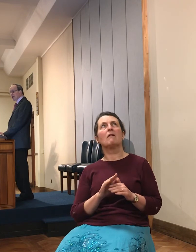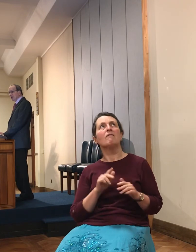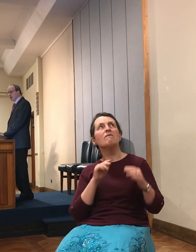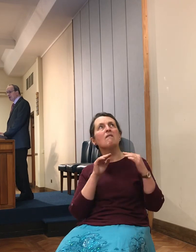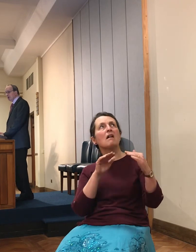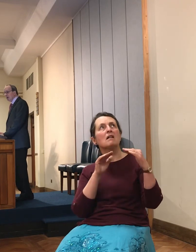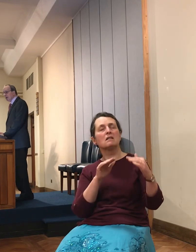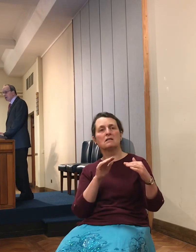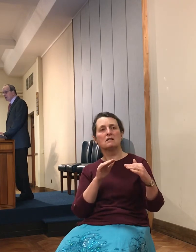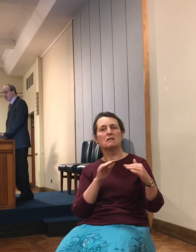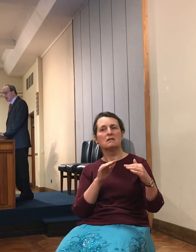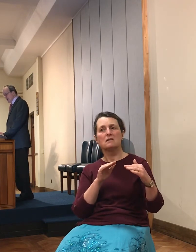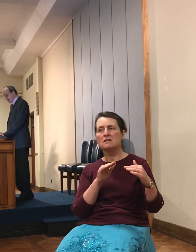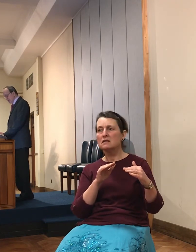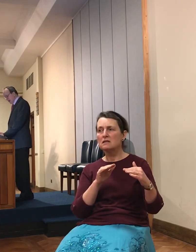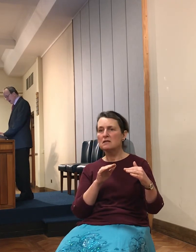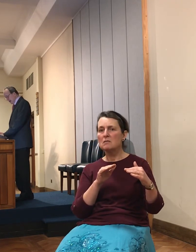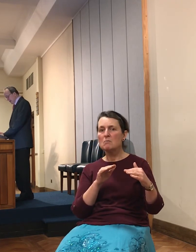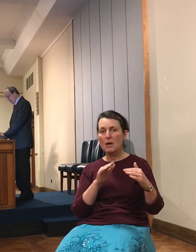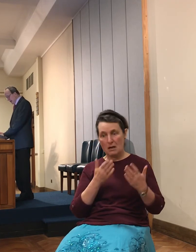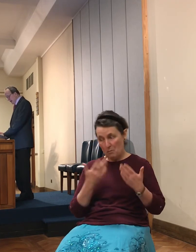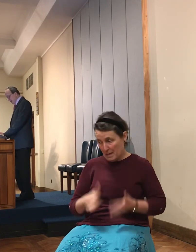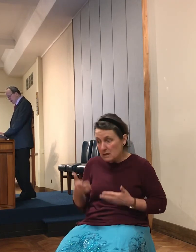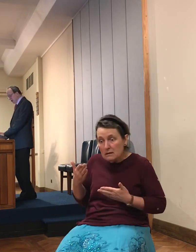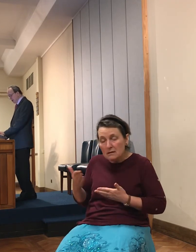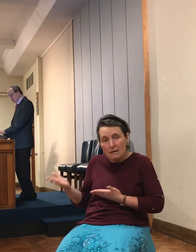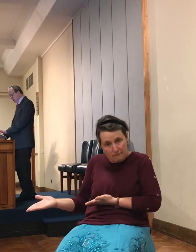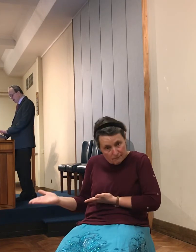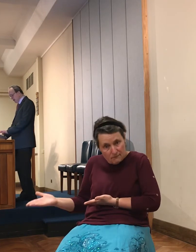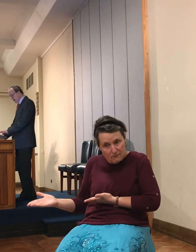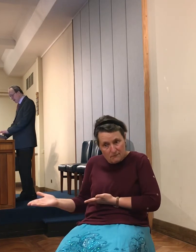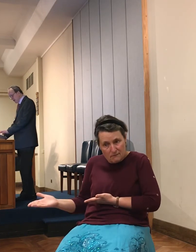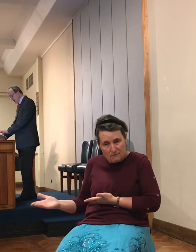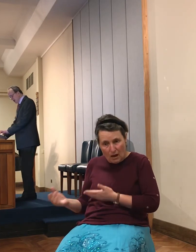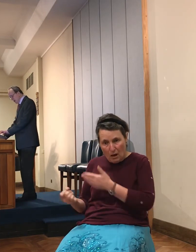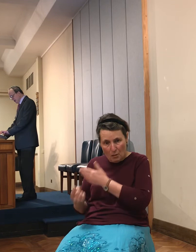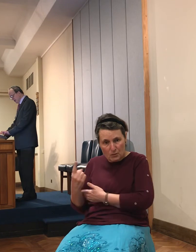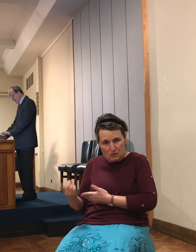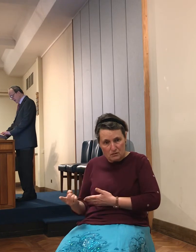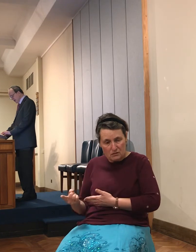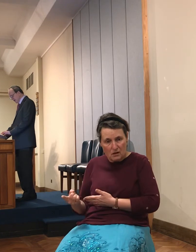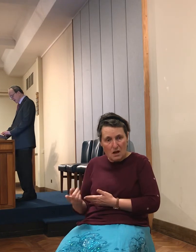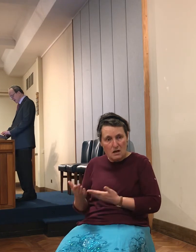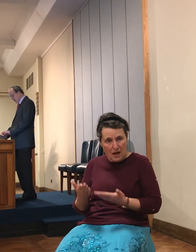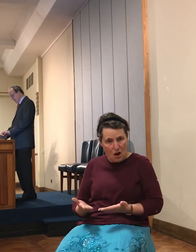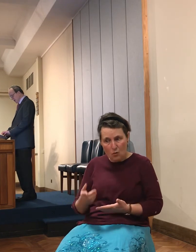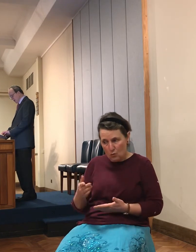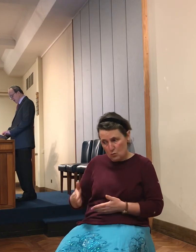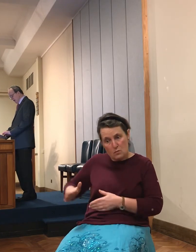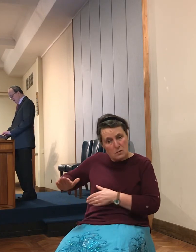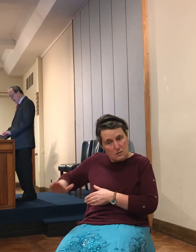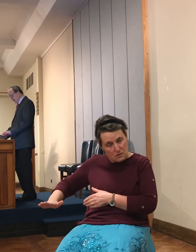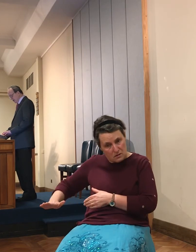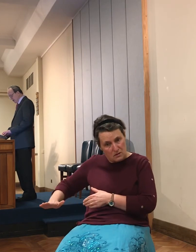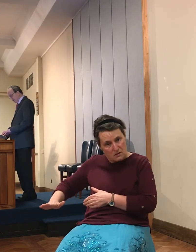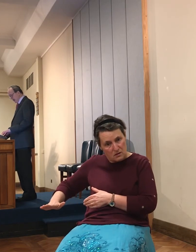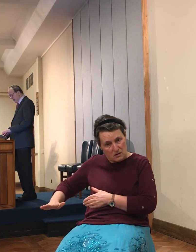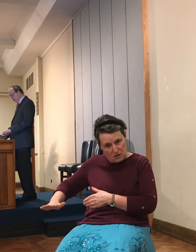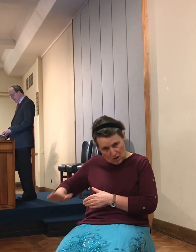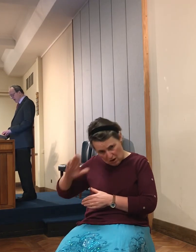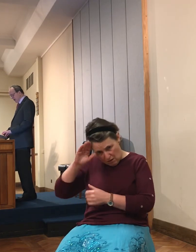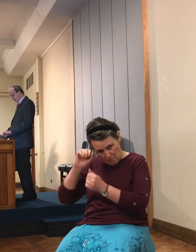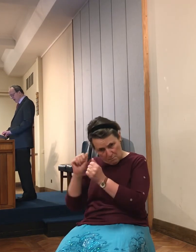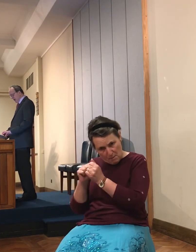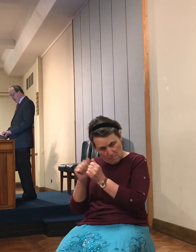Now you've got to remember it and thank him. And as you put your feet upon the necks of these people, I will